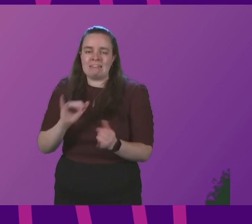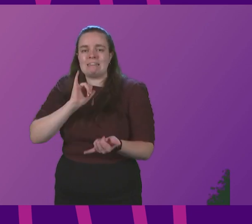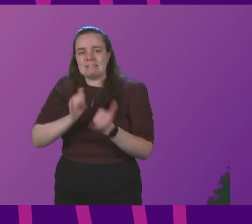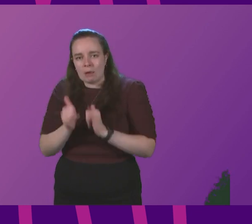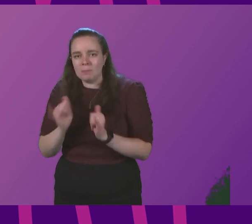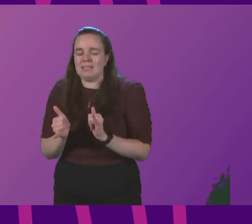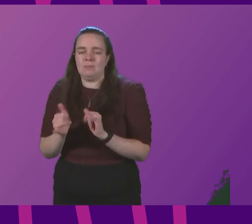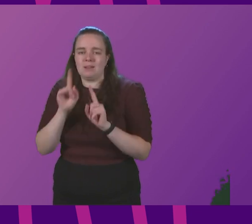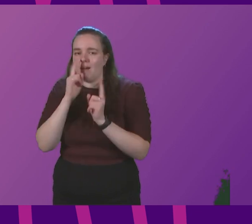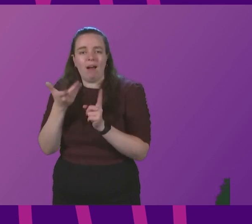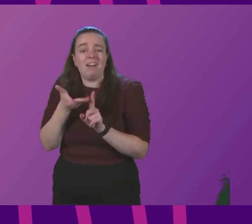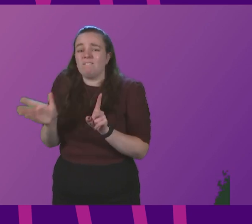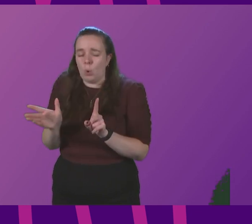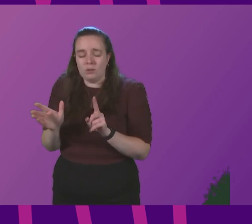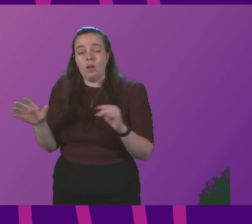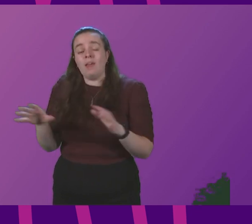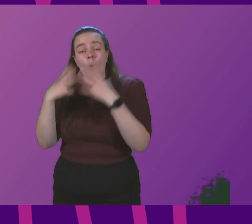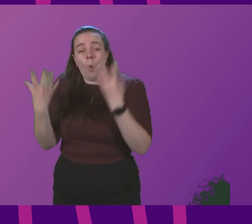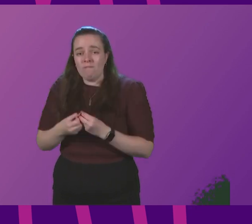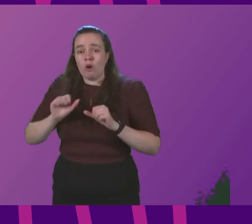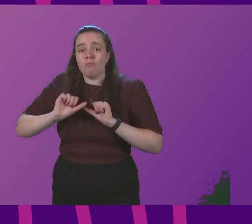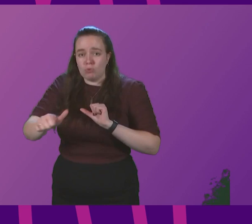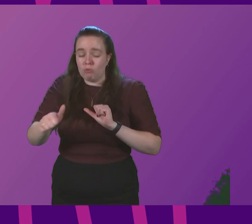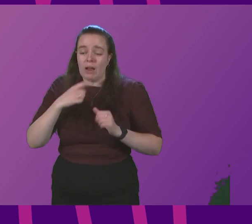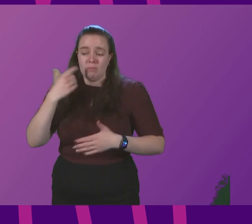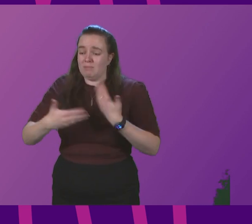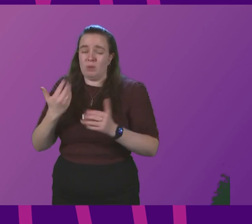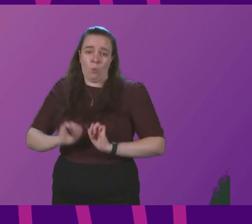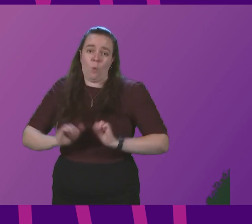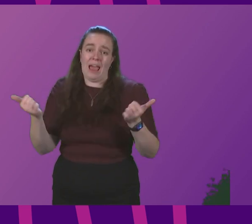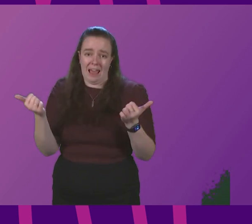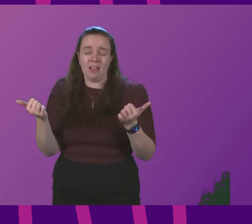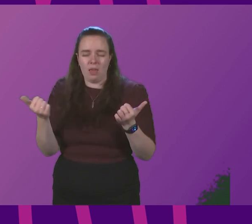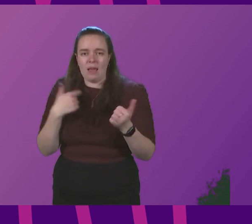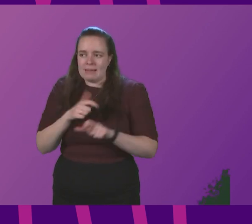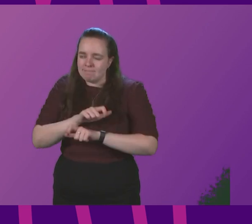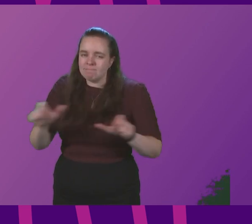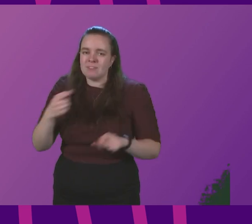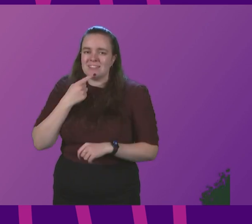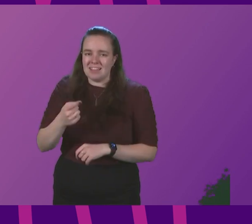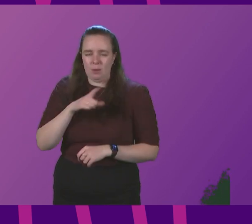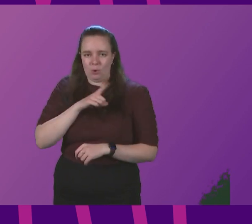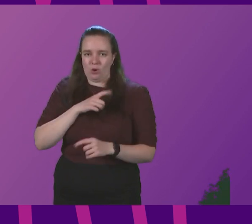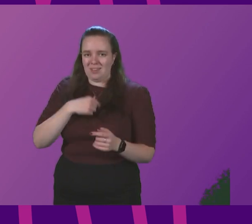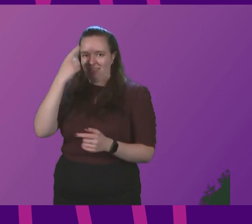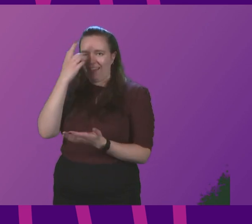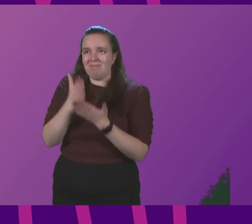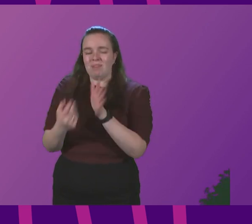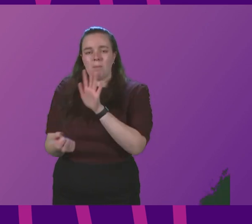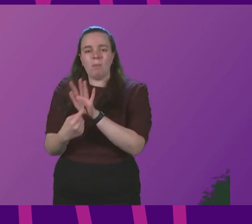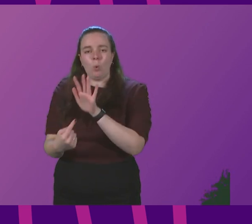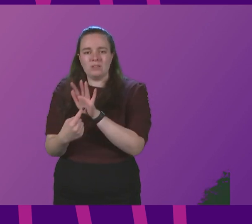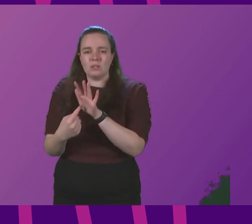are unavoidable. The overall programme is going exceptionally well. You know, I keep making the point because I think it is really important